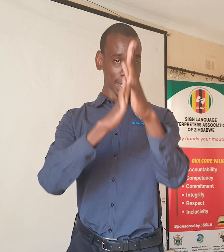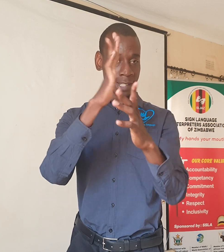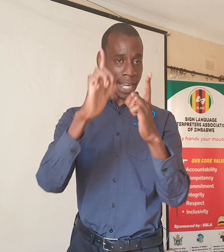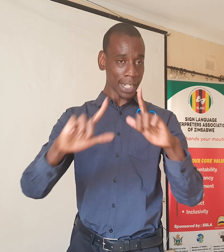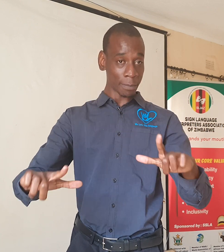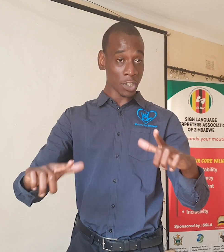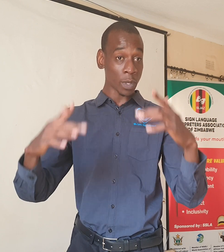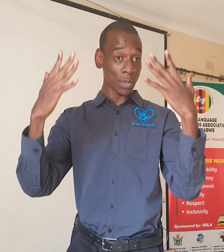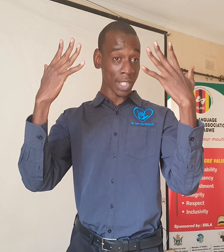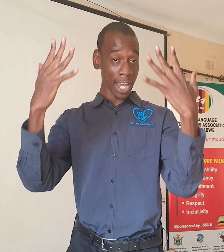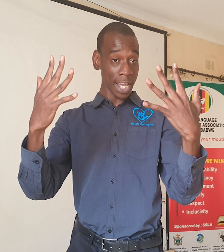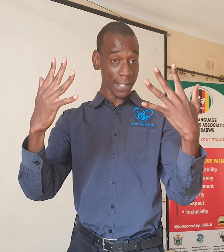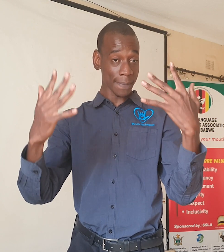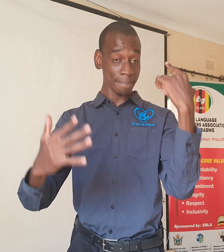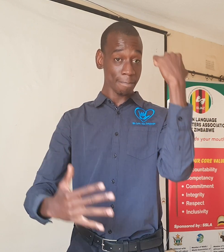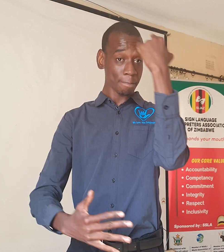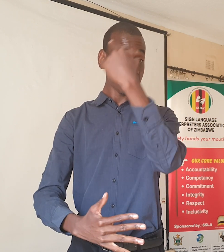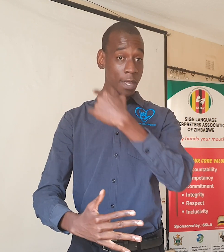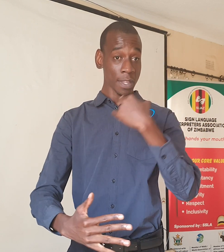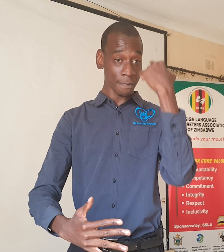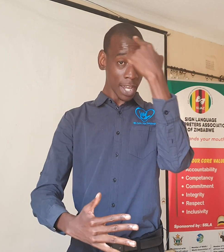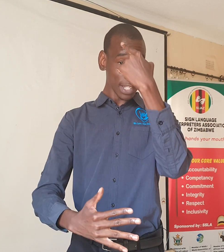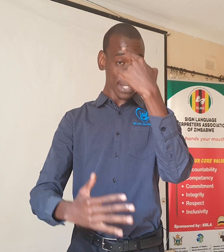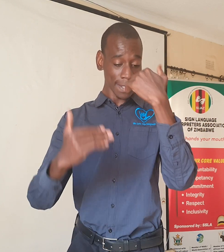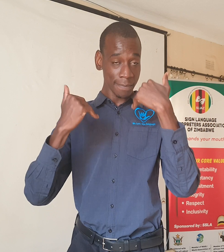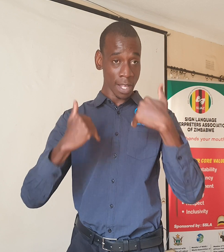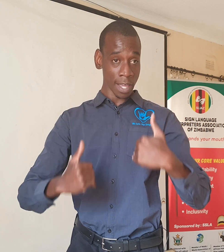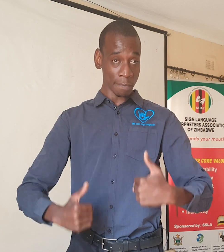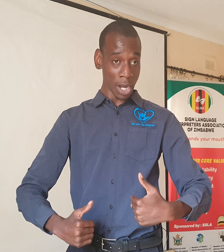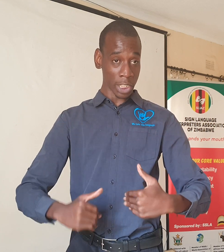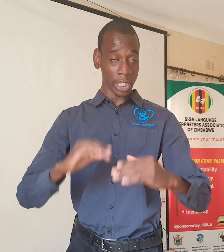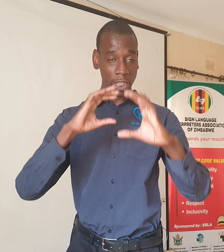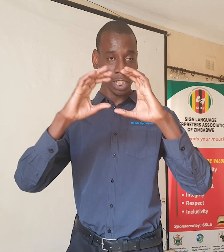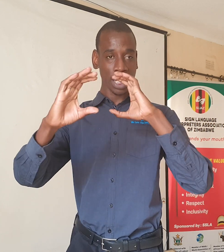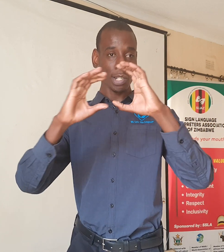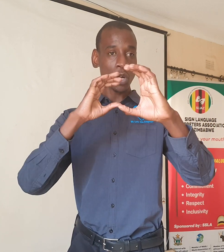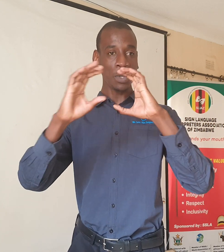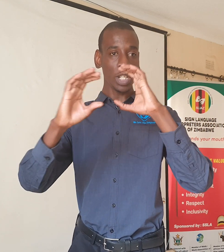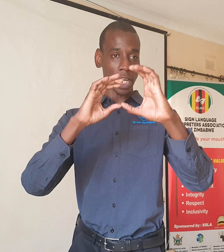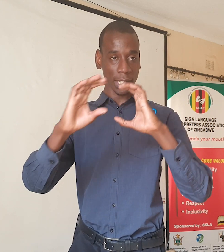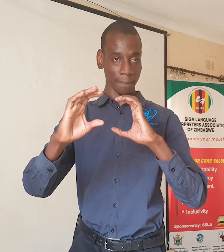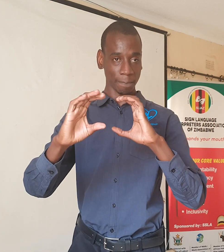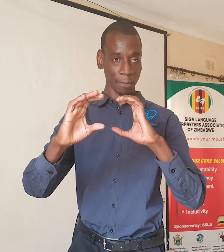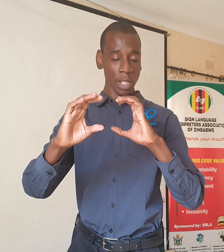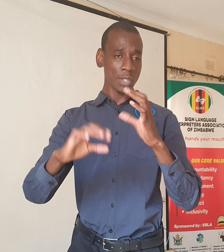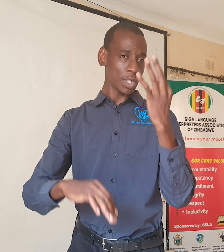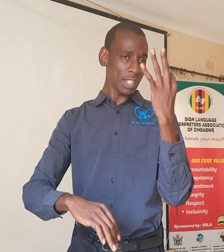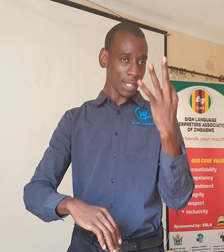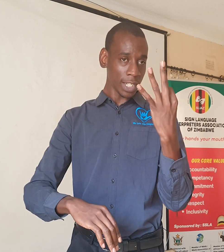sign language we're using hands the face and the body to communicate so these three